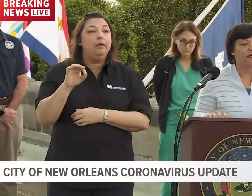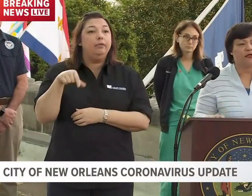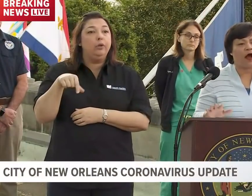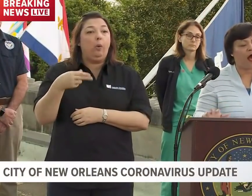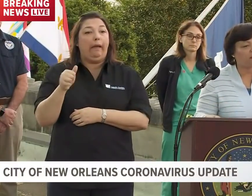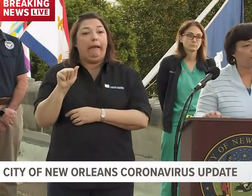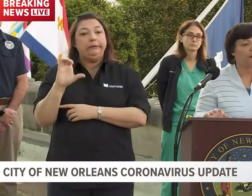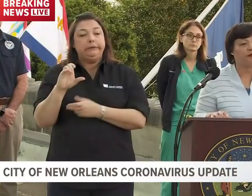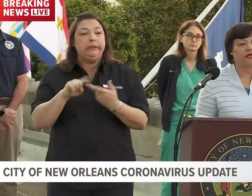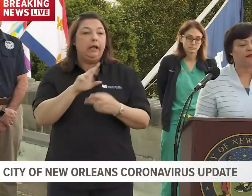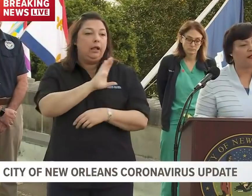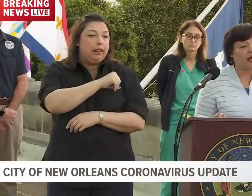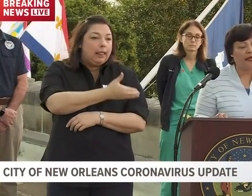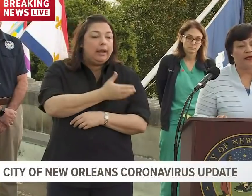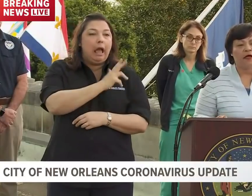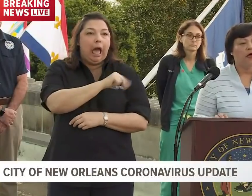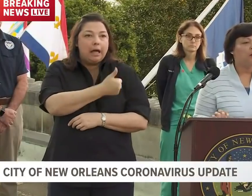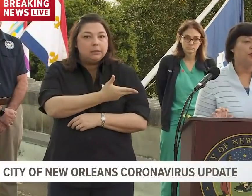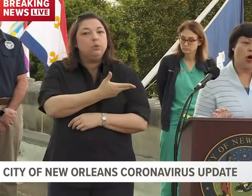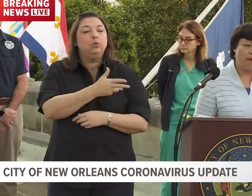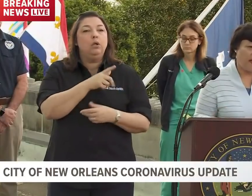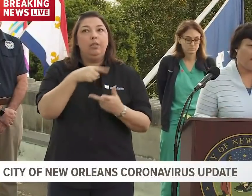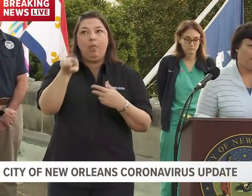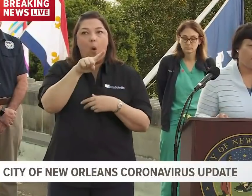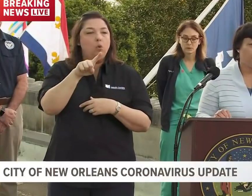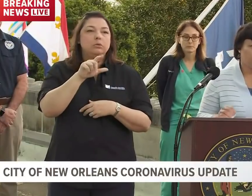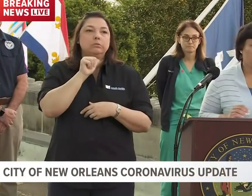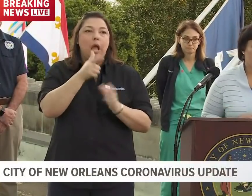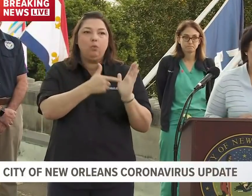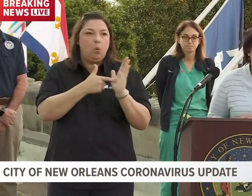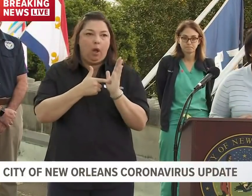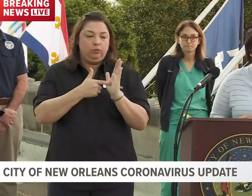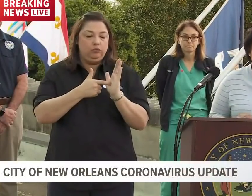clinics, our hospitals, and the like, no, ma'am.